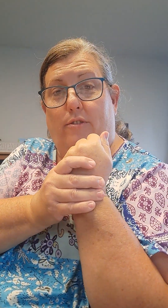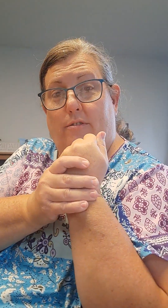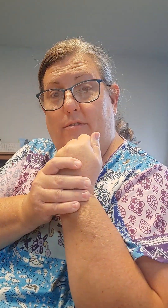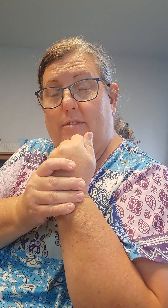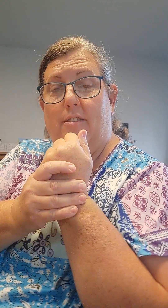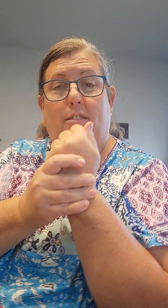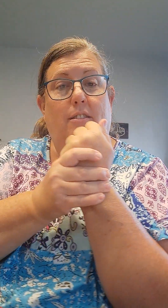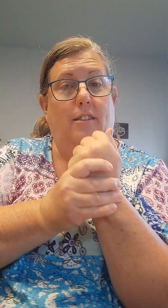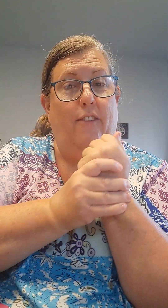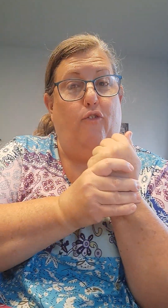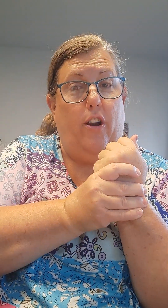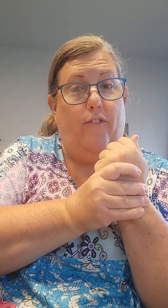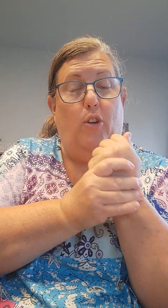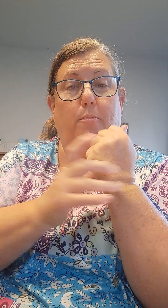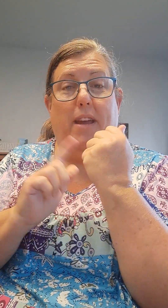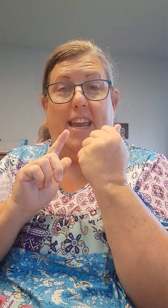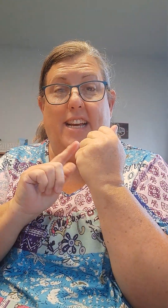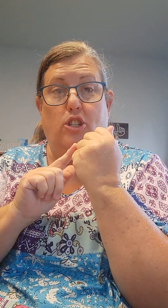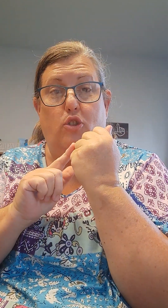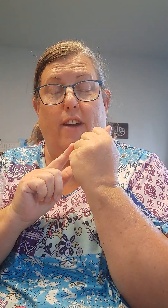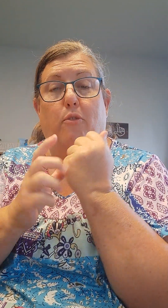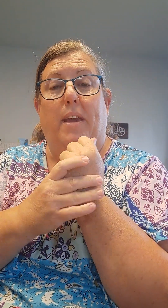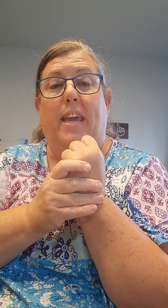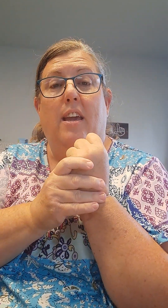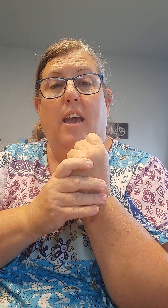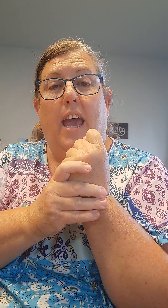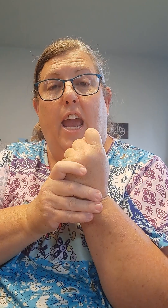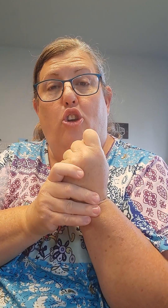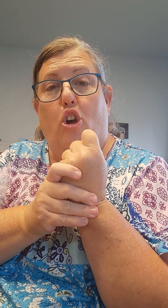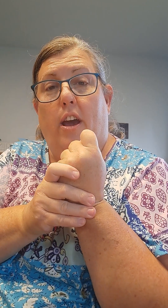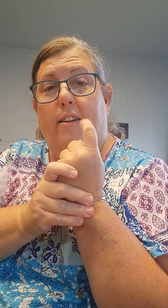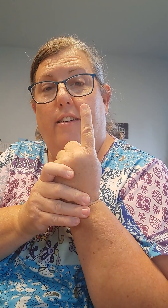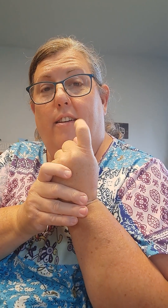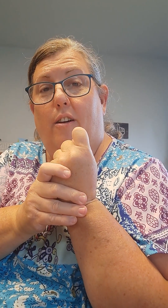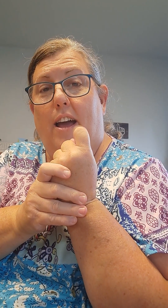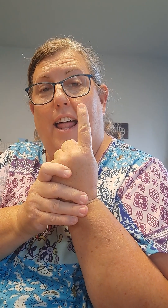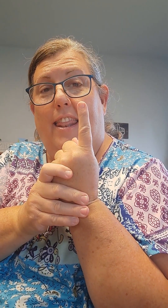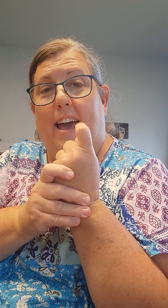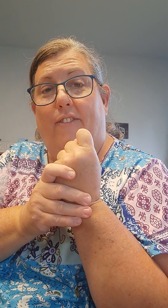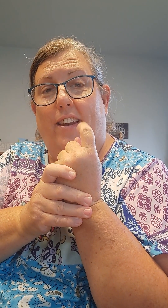in front of you, but it doesn't do that for me. And you're gonna eleven.